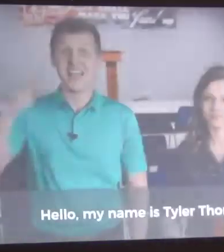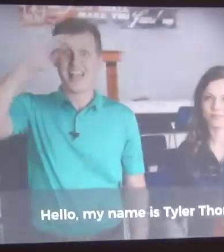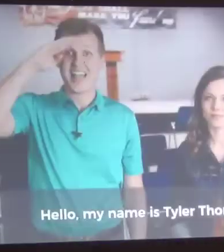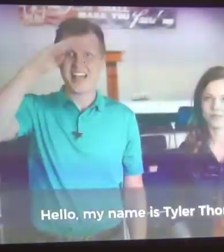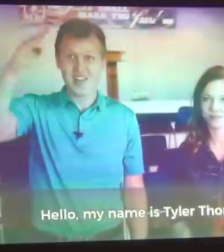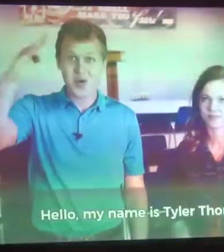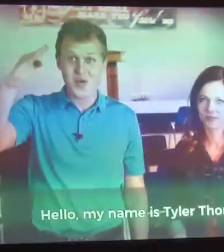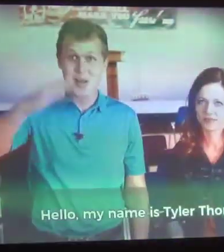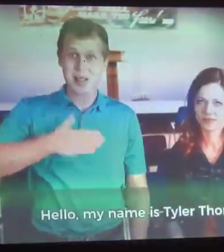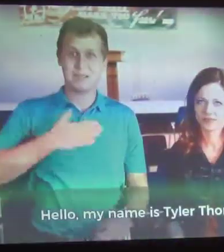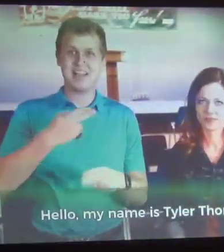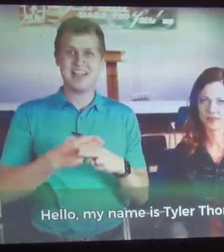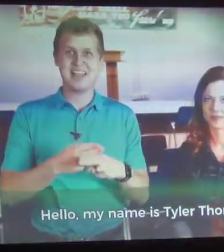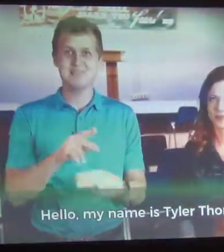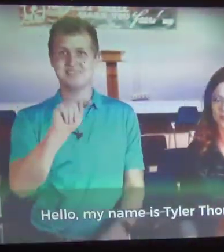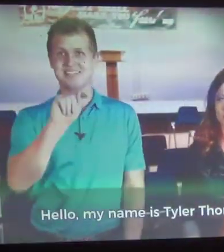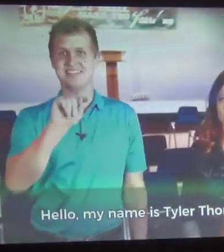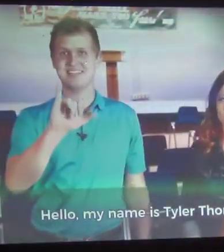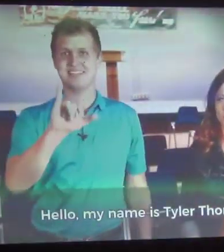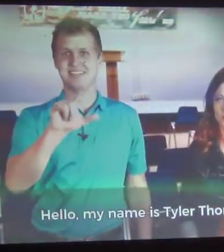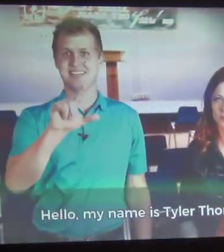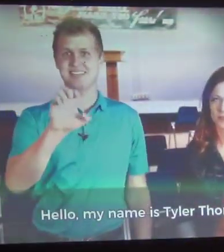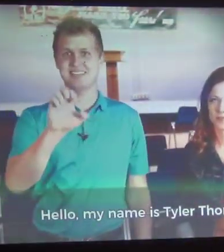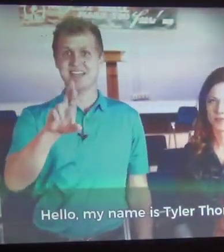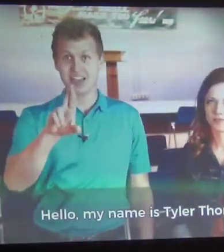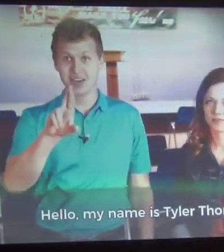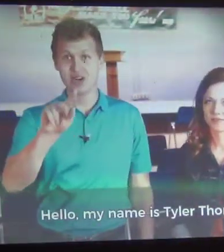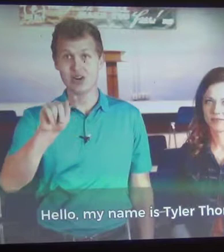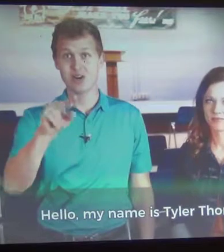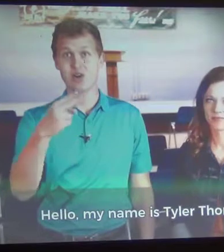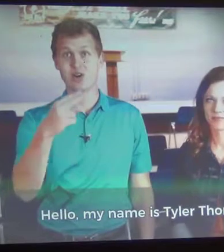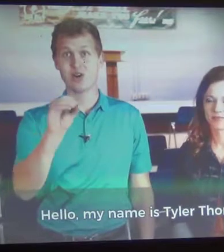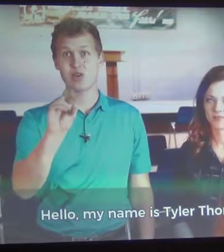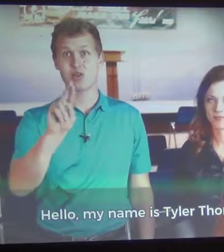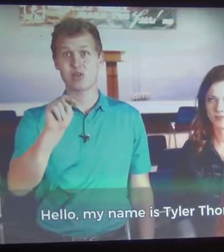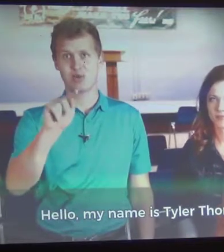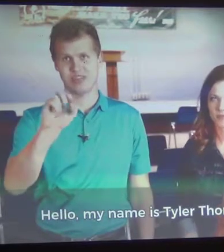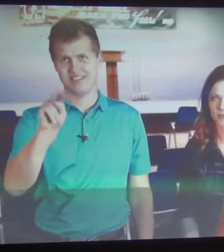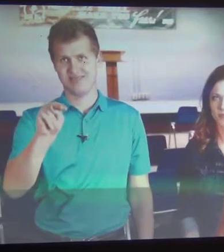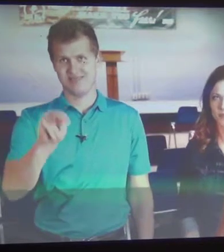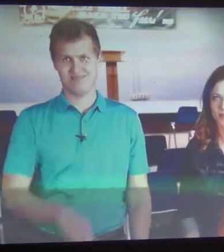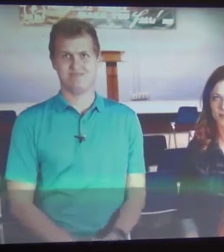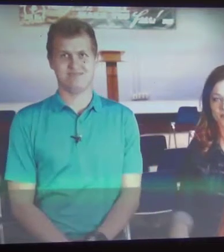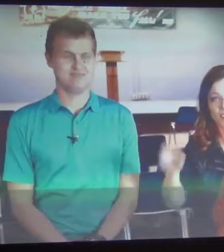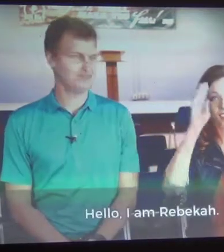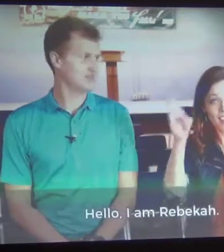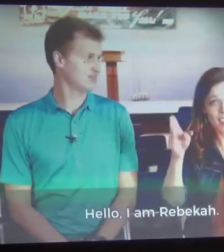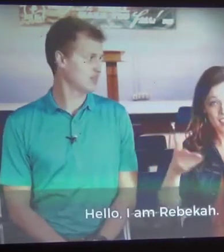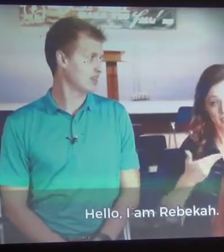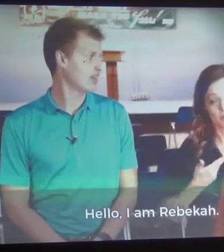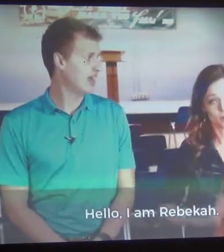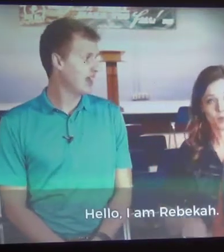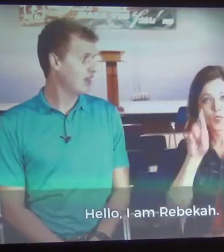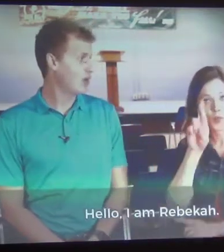Hello, my name is Tyler Thornton. Hello,